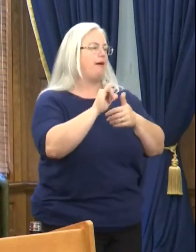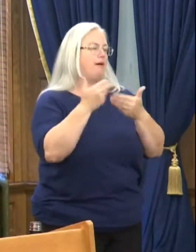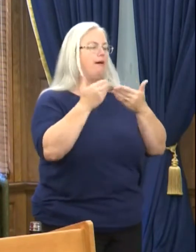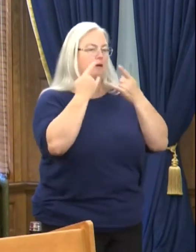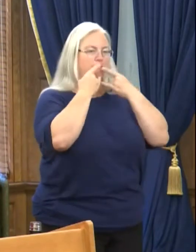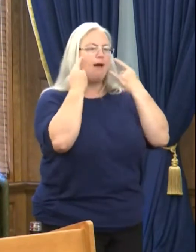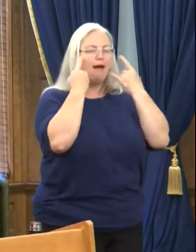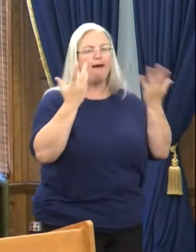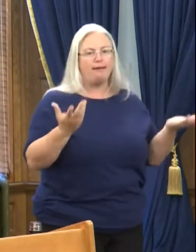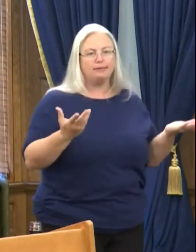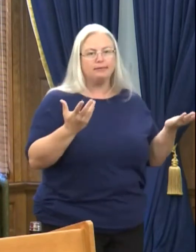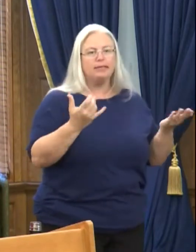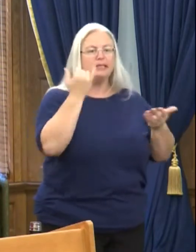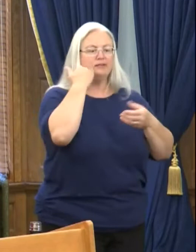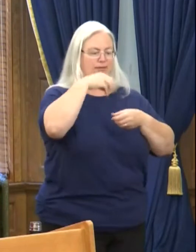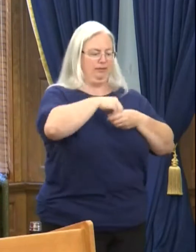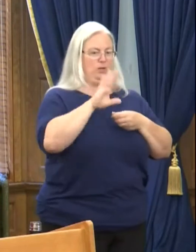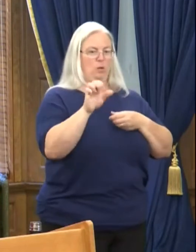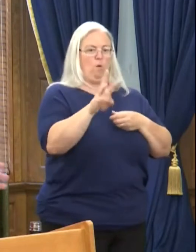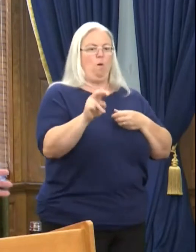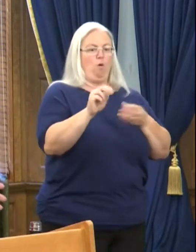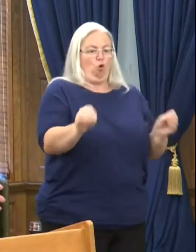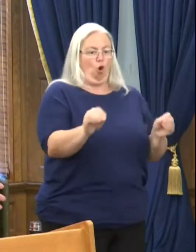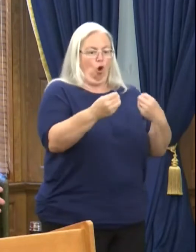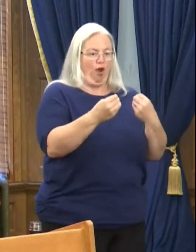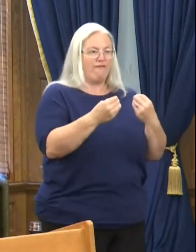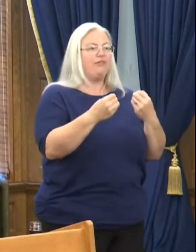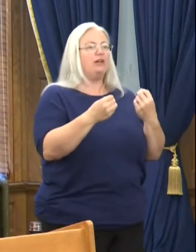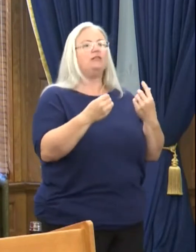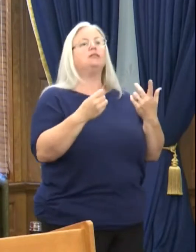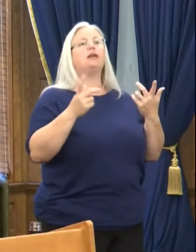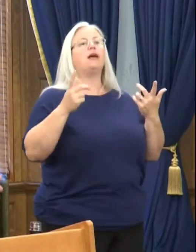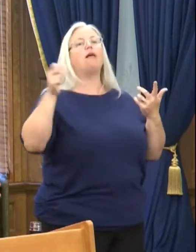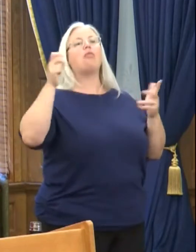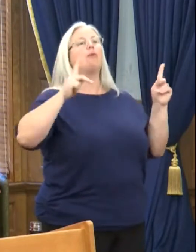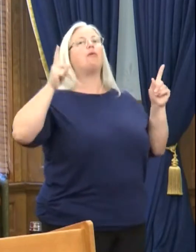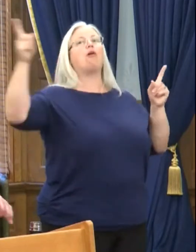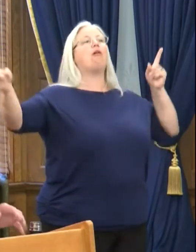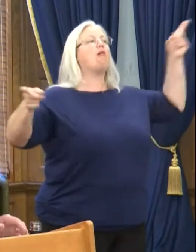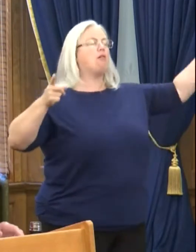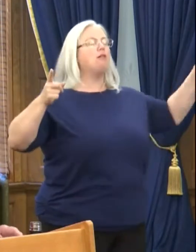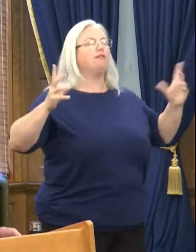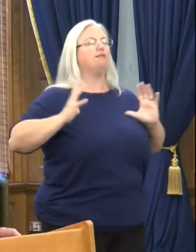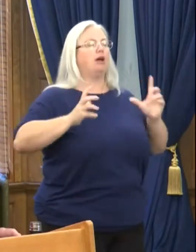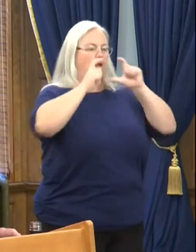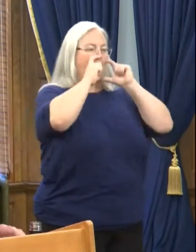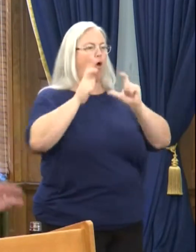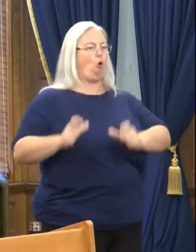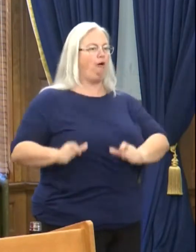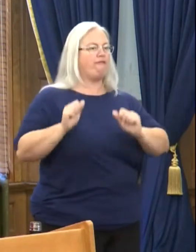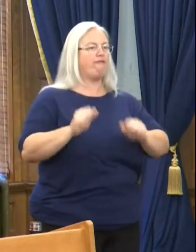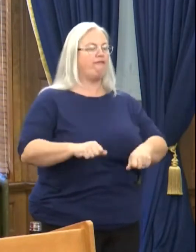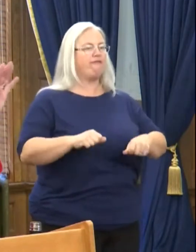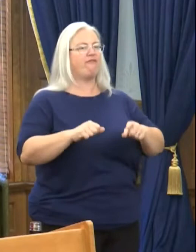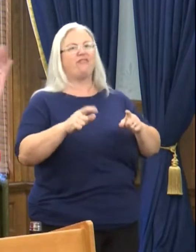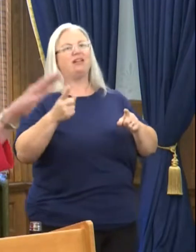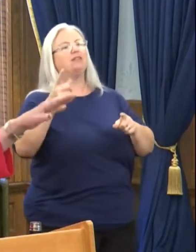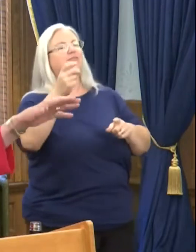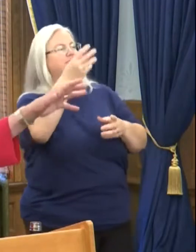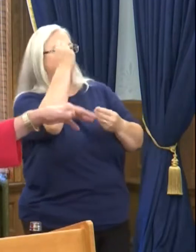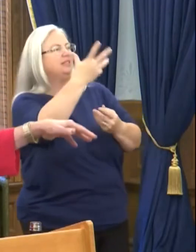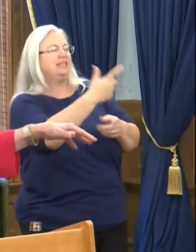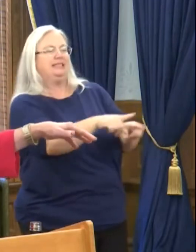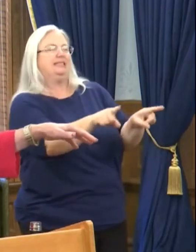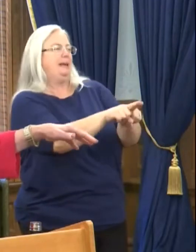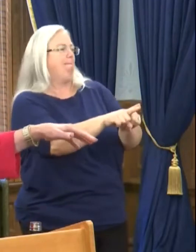mask on. If you're in your own office and you're distanced from other people, you can take your mask off. So it's pretty much the same we